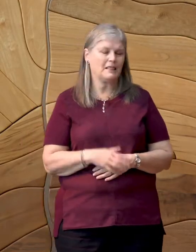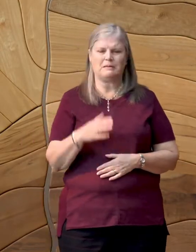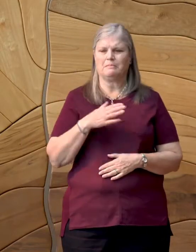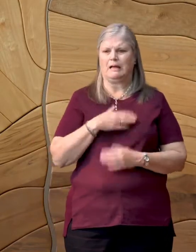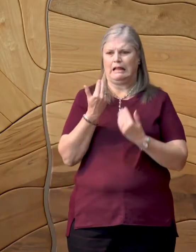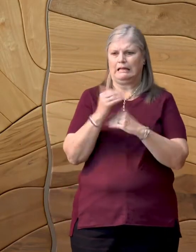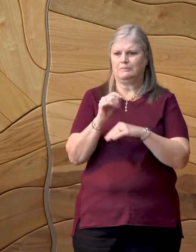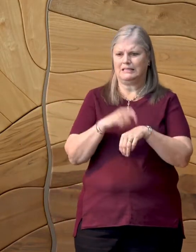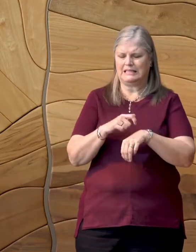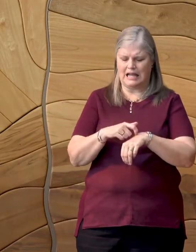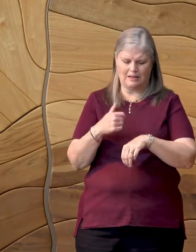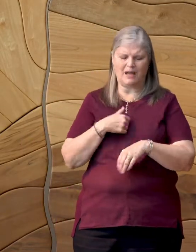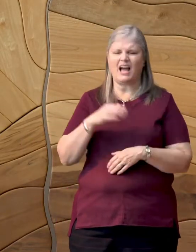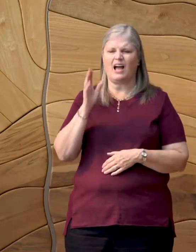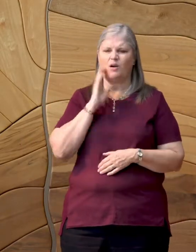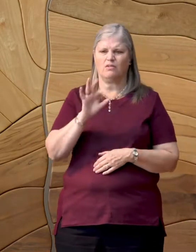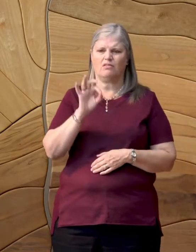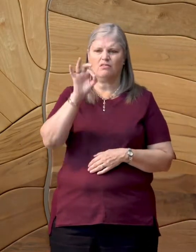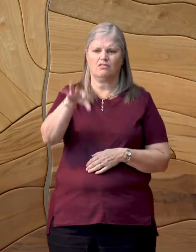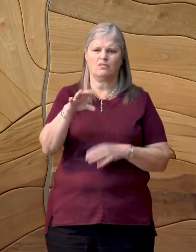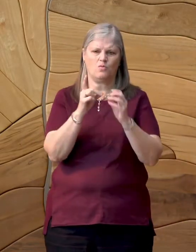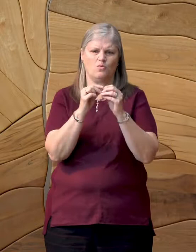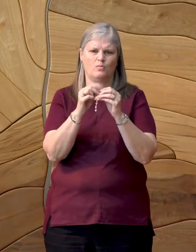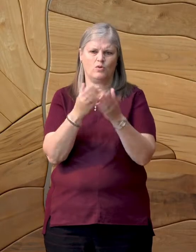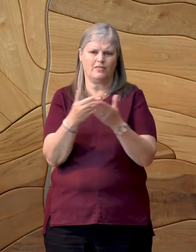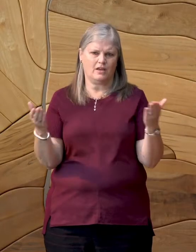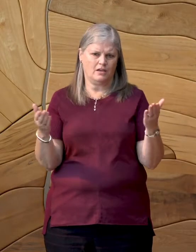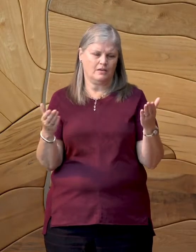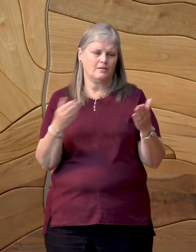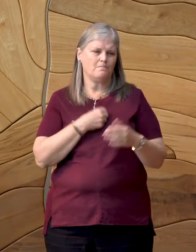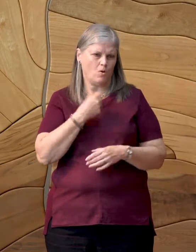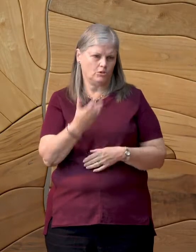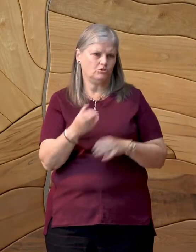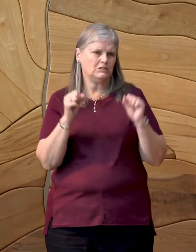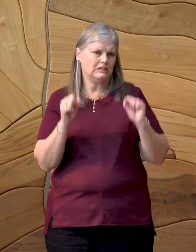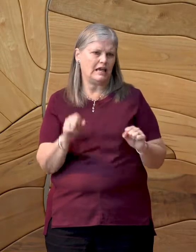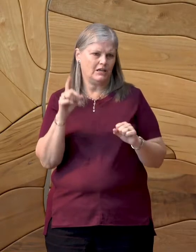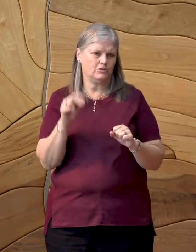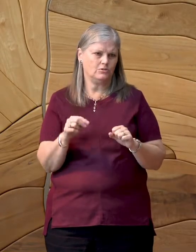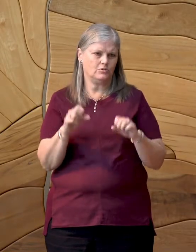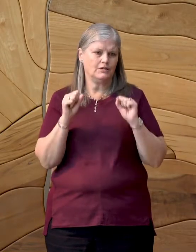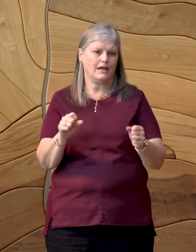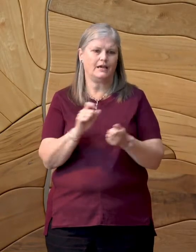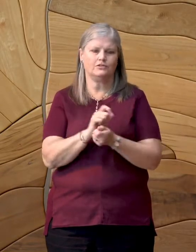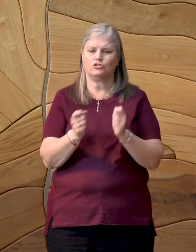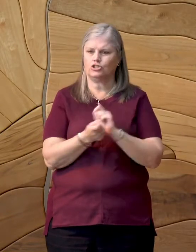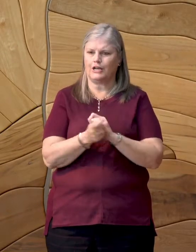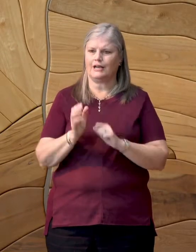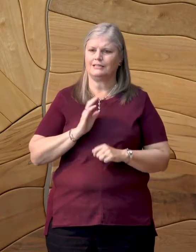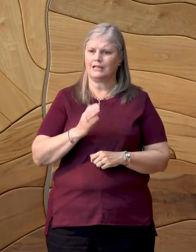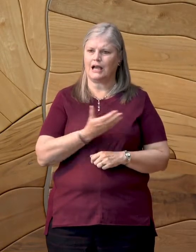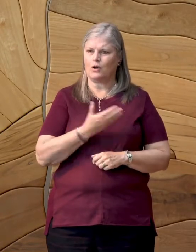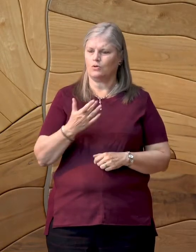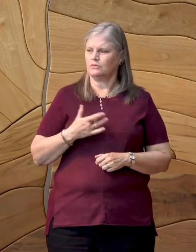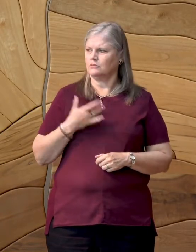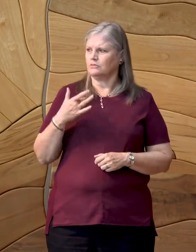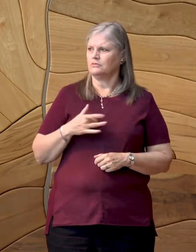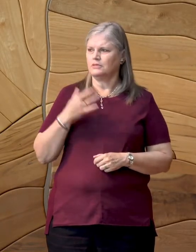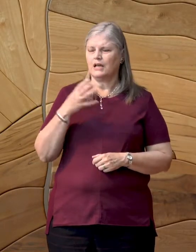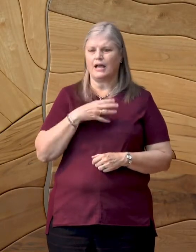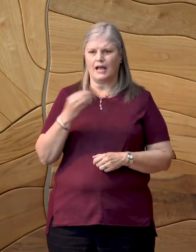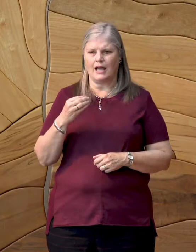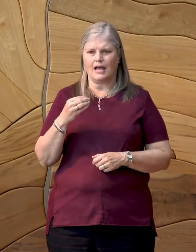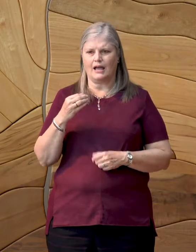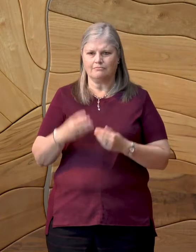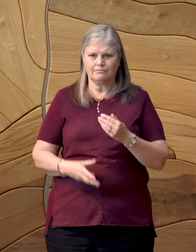time today, I'll mention one other important thing that poetry can do. It can change our sensibilities and enlarge our sense